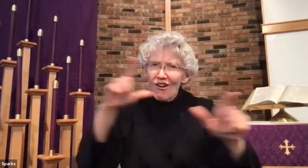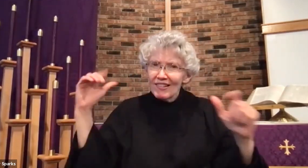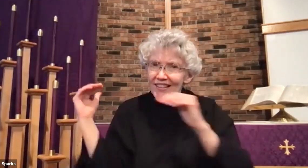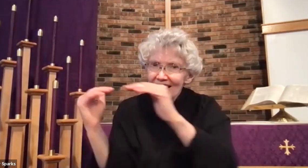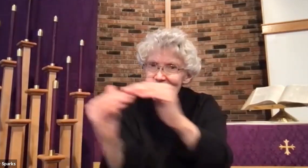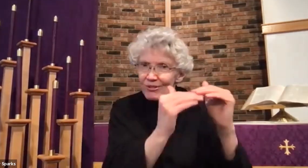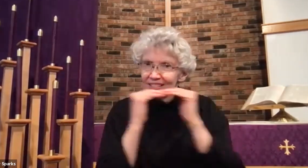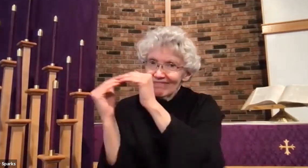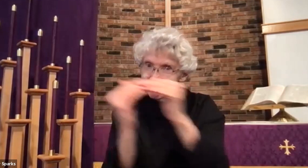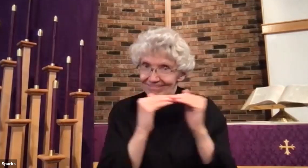for all.